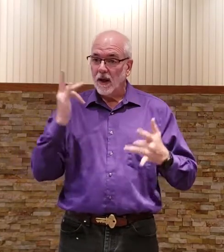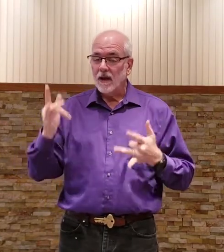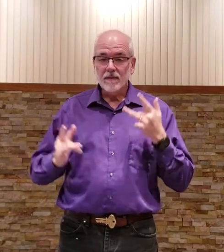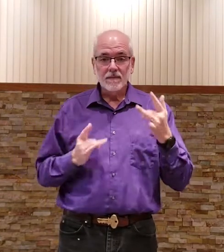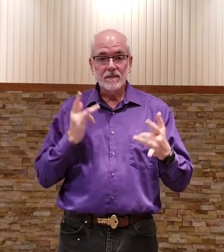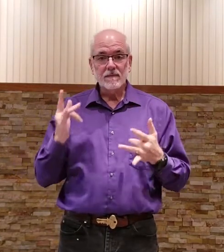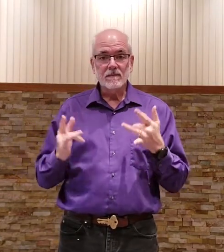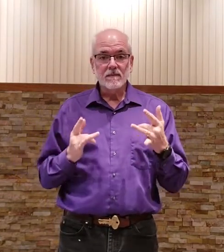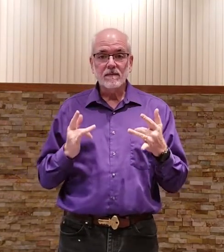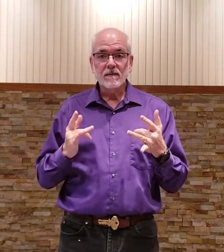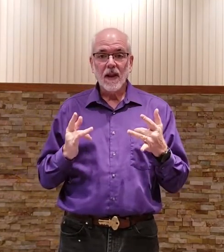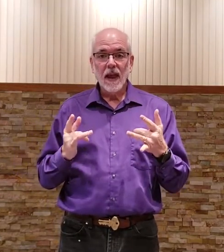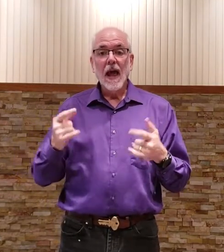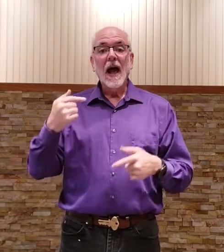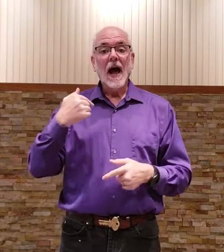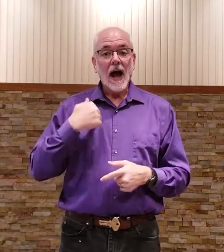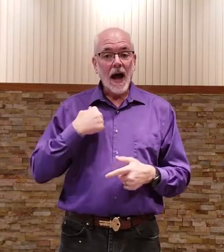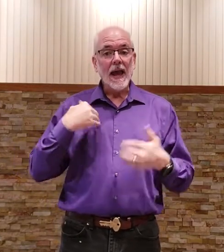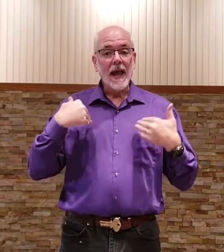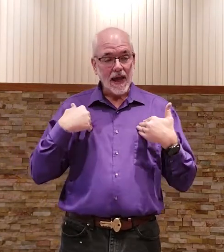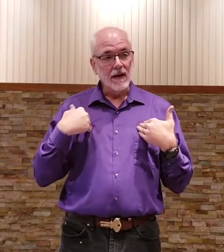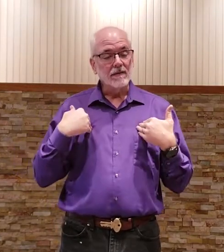i have